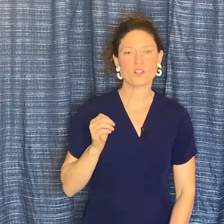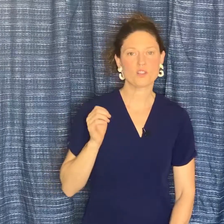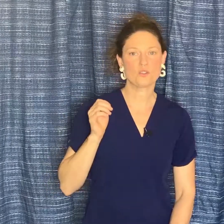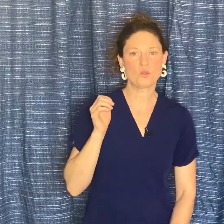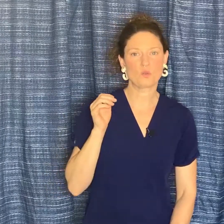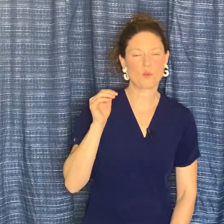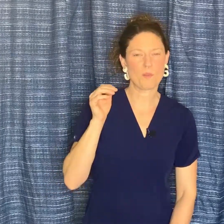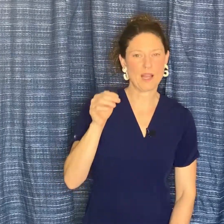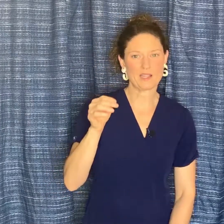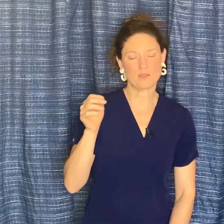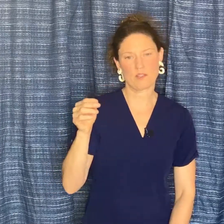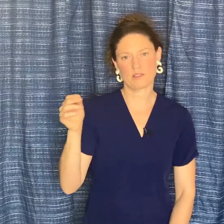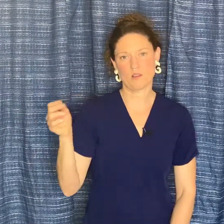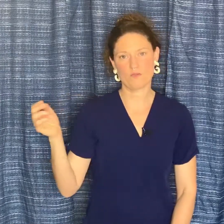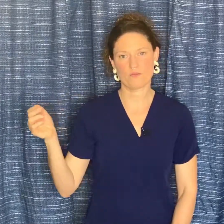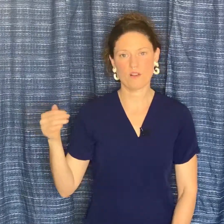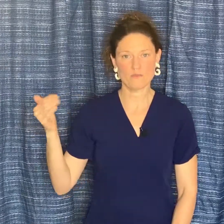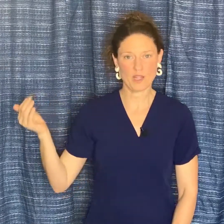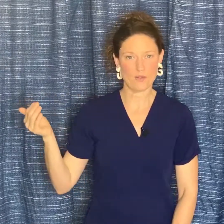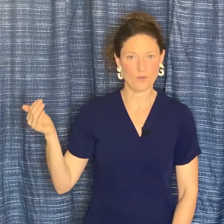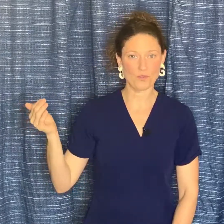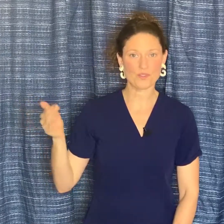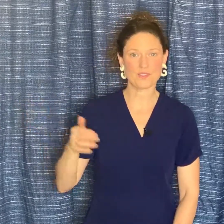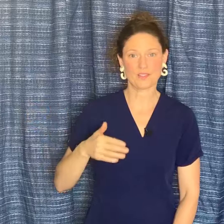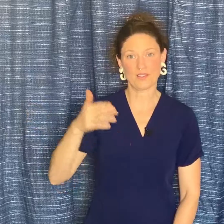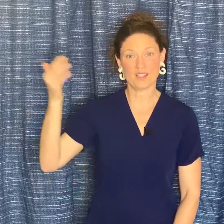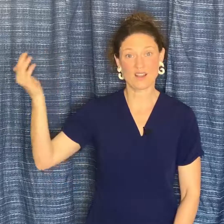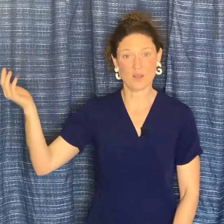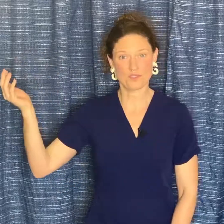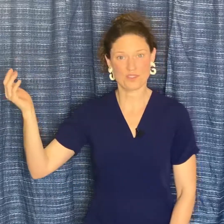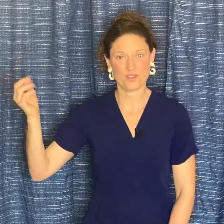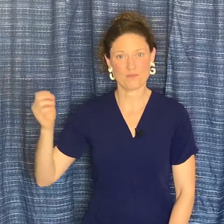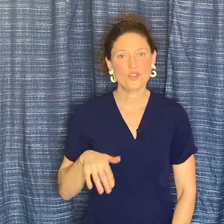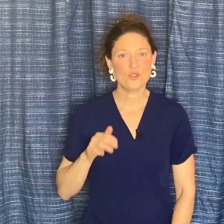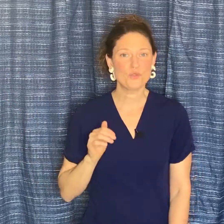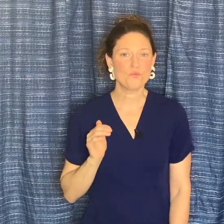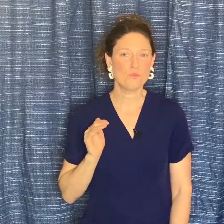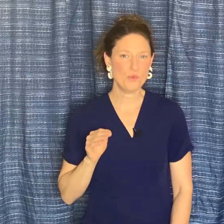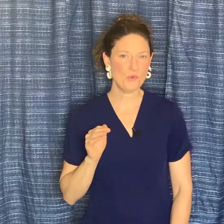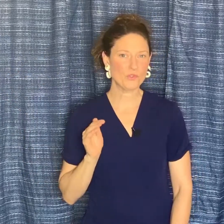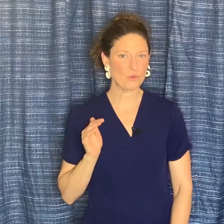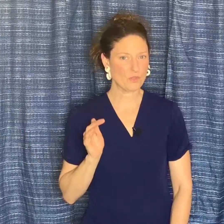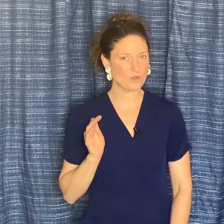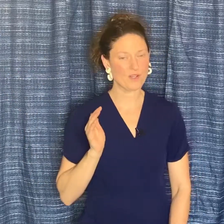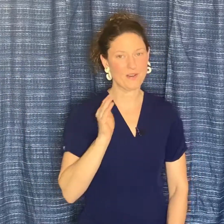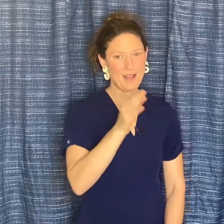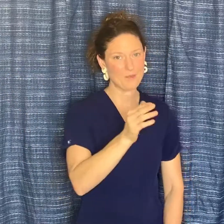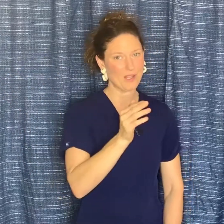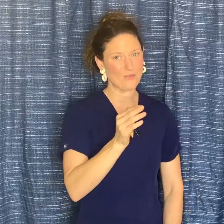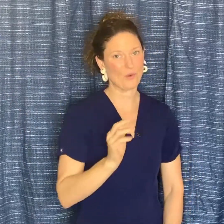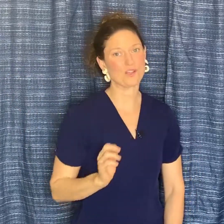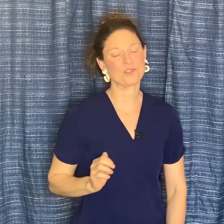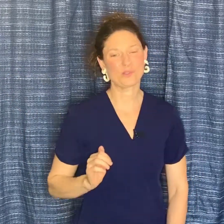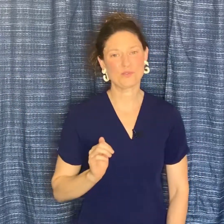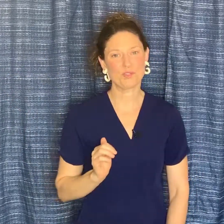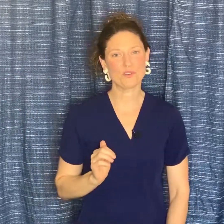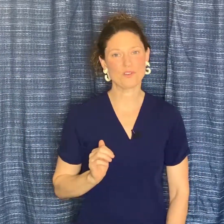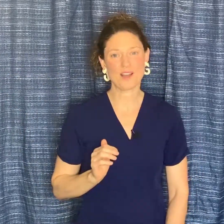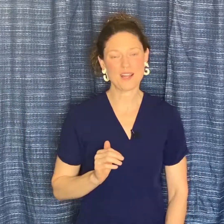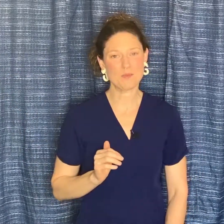to remind myself of my goals until I accomplish them. You move towards what you're aiming for. So if you're not aiming